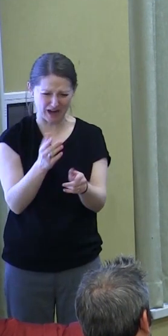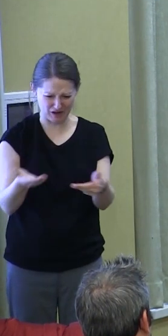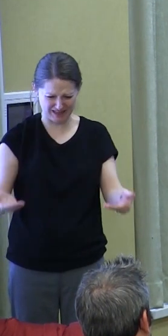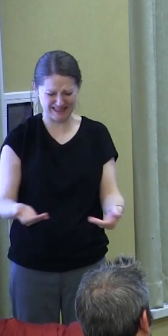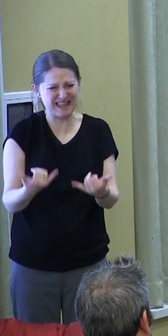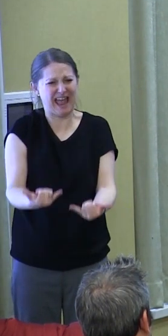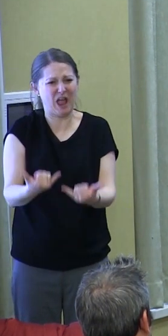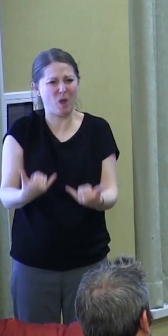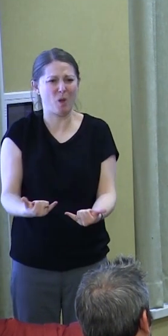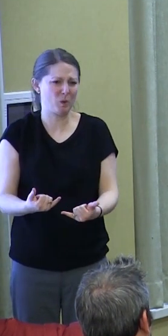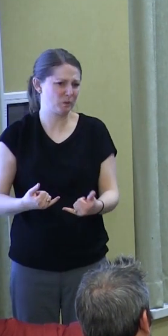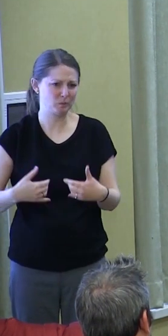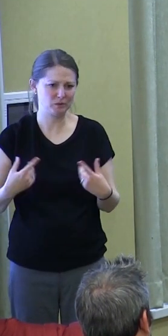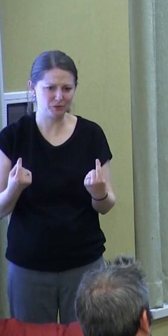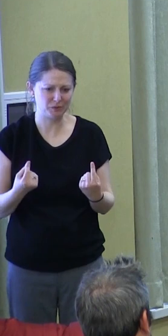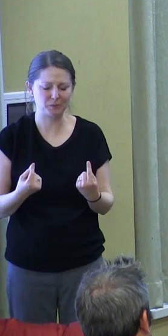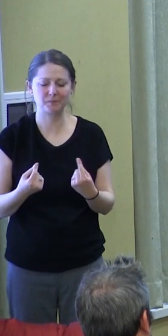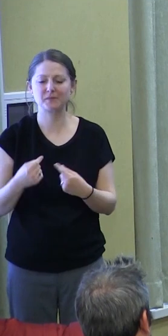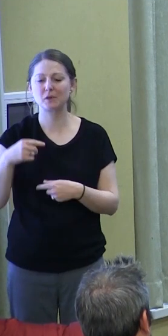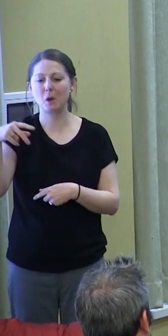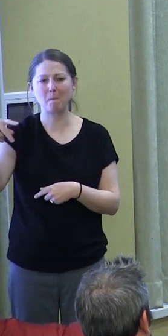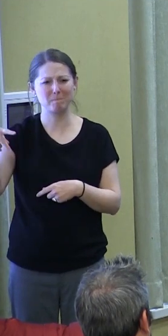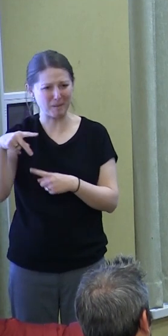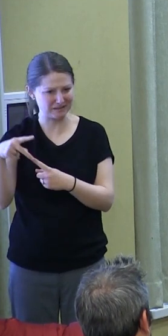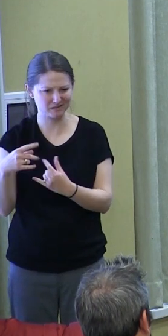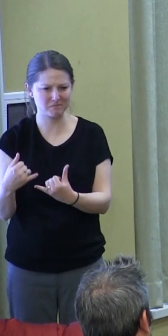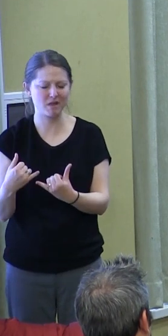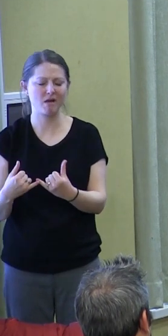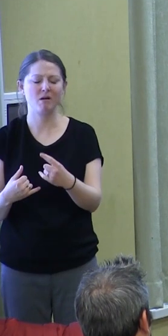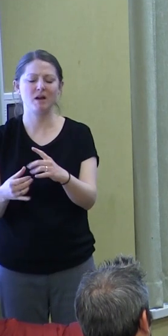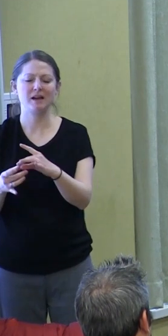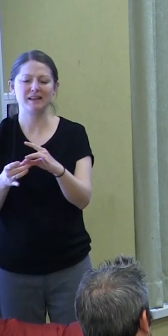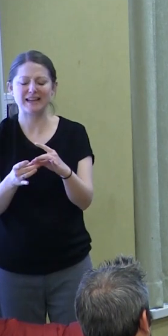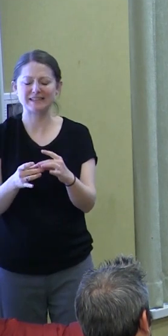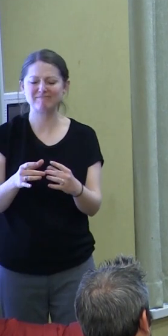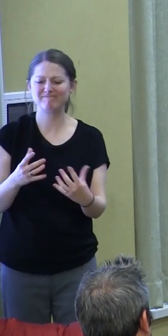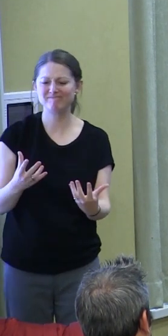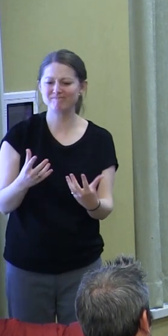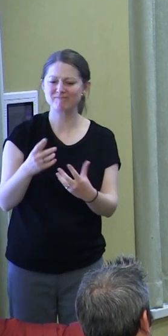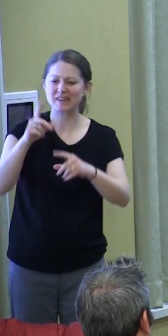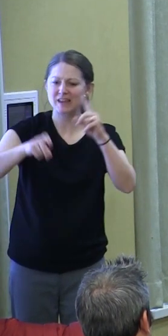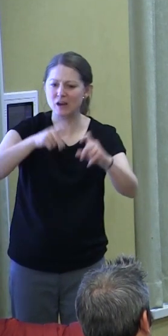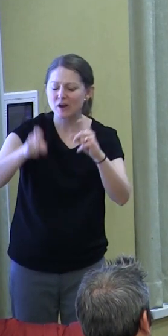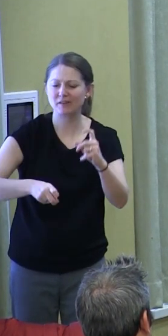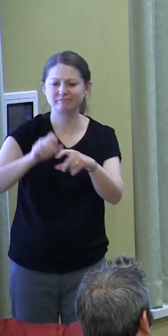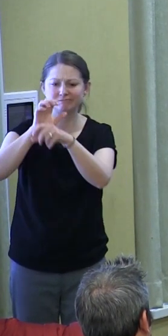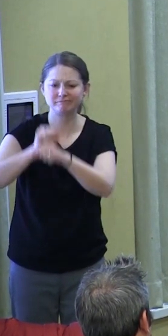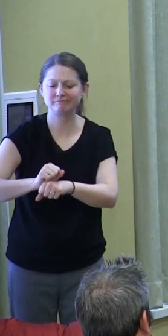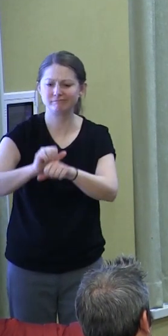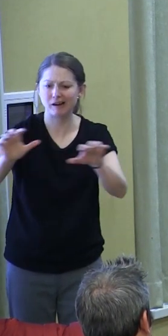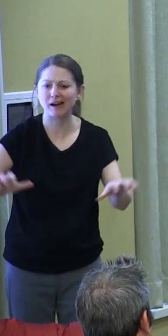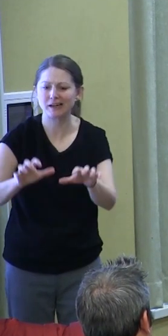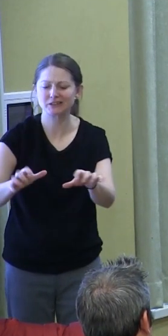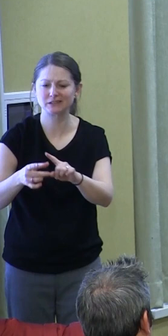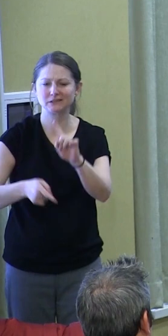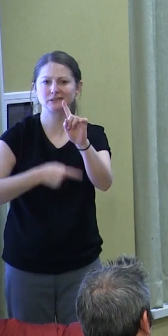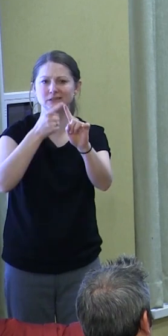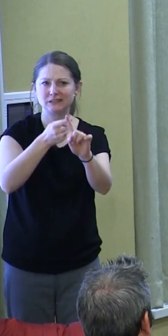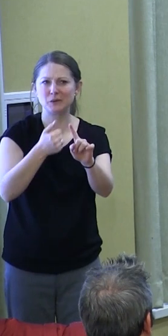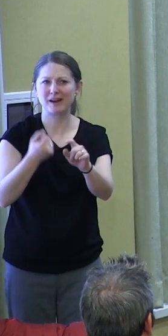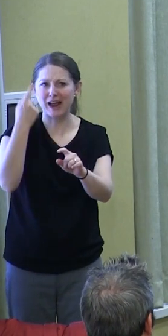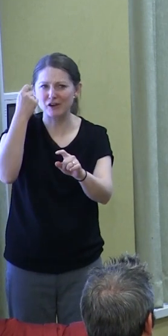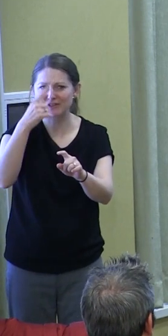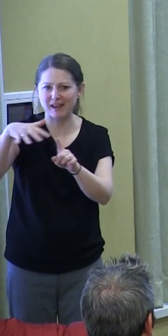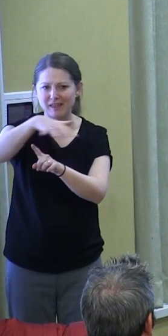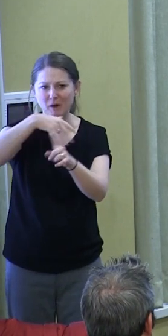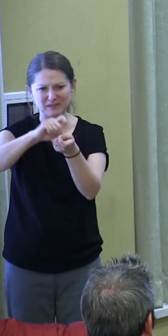And pragmatism begins by bringing together inquiry and habits and actions so that we can understand and change those